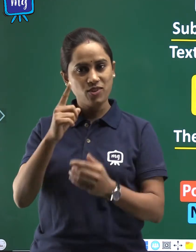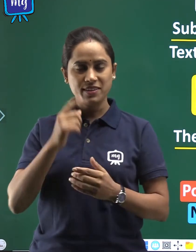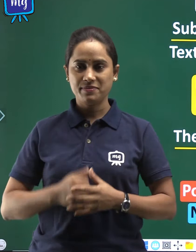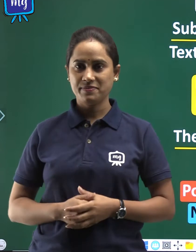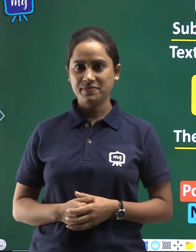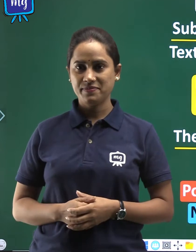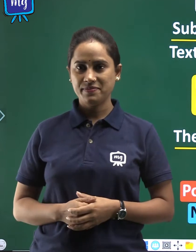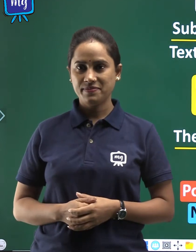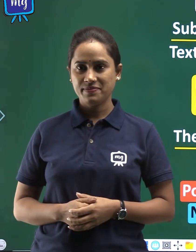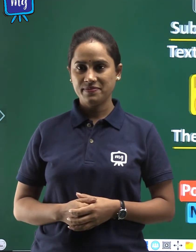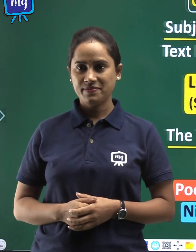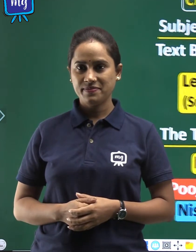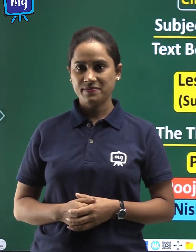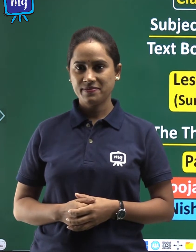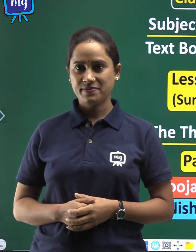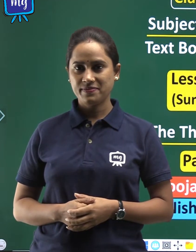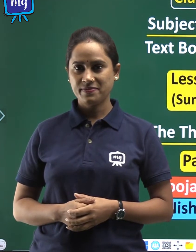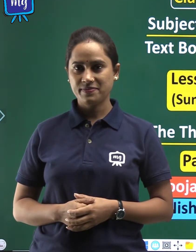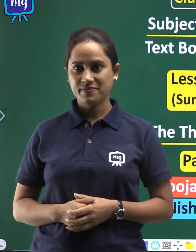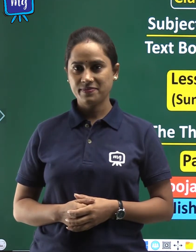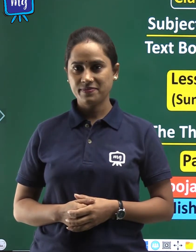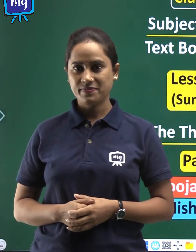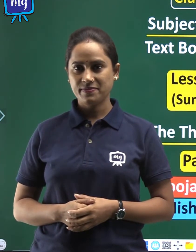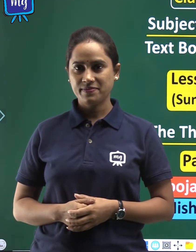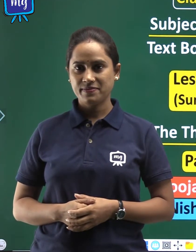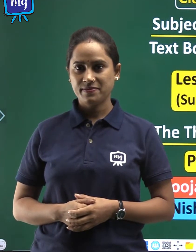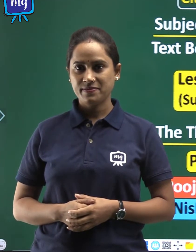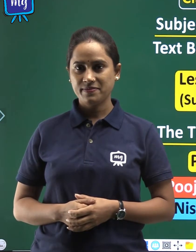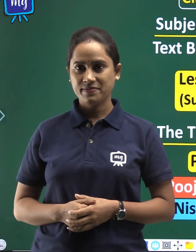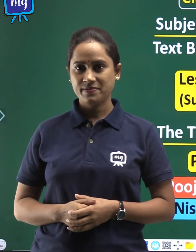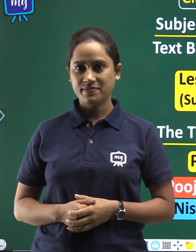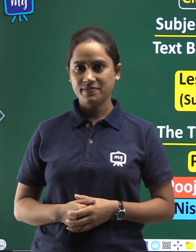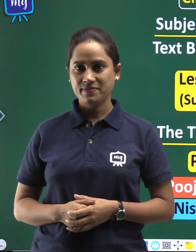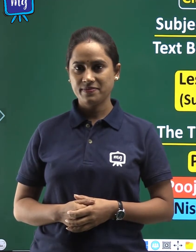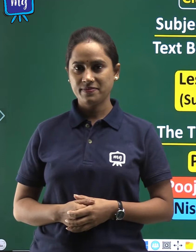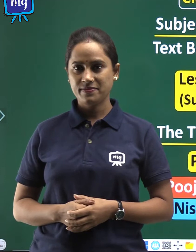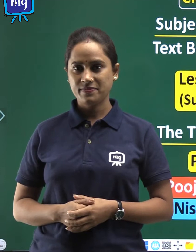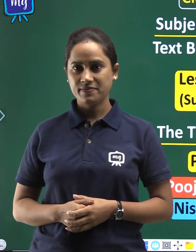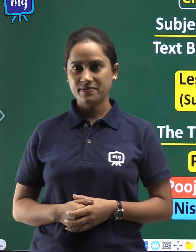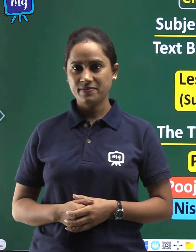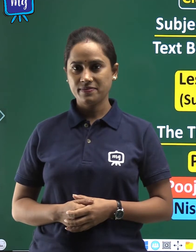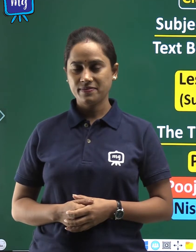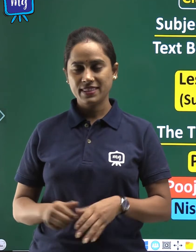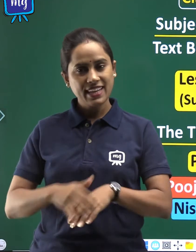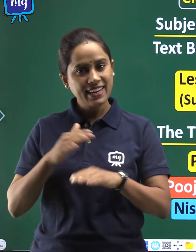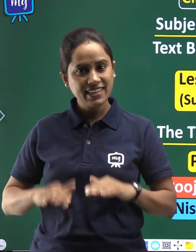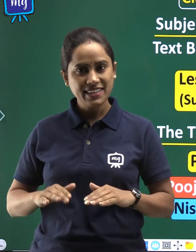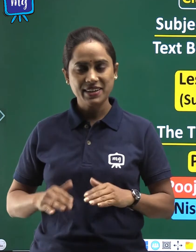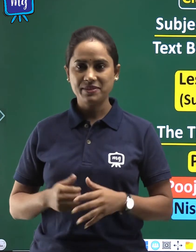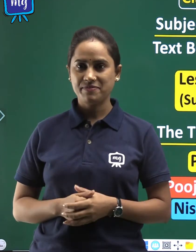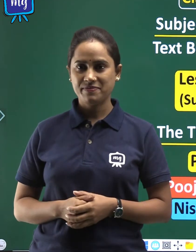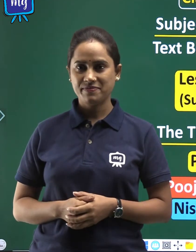dear children,